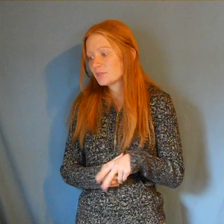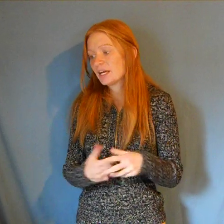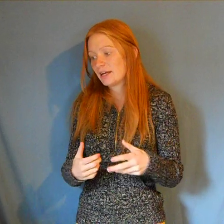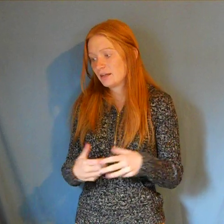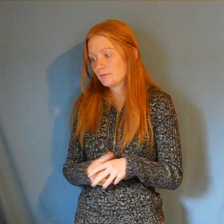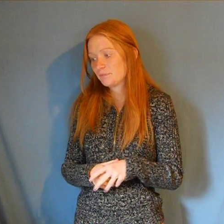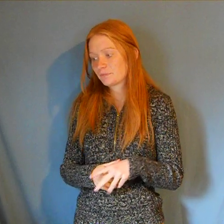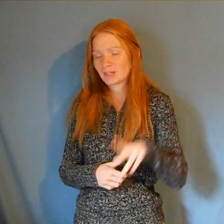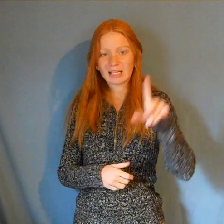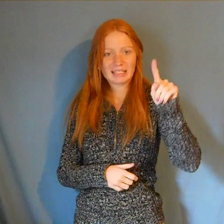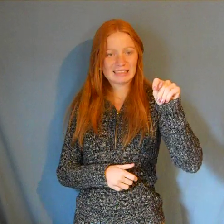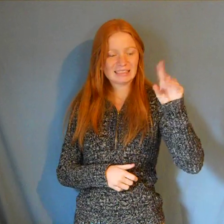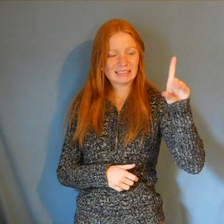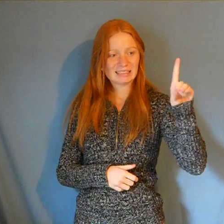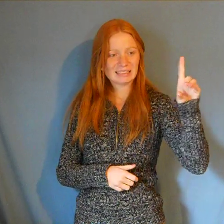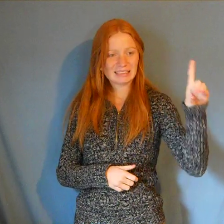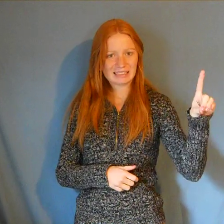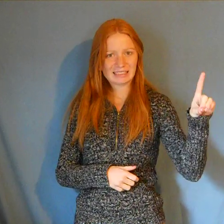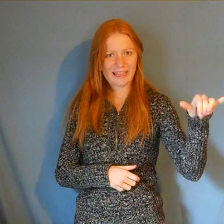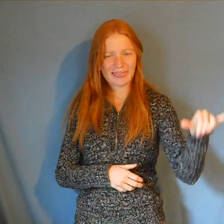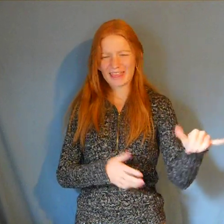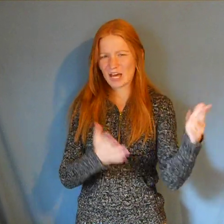CDD. Can you tell me what that is?